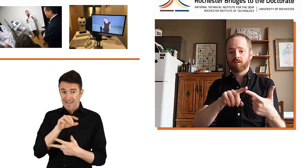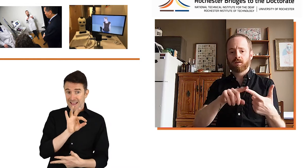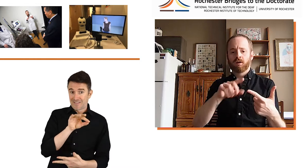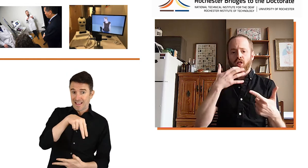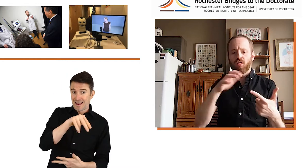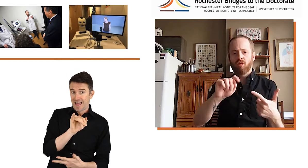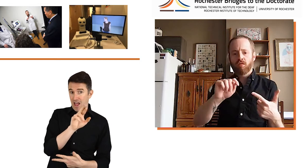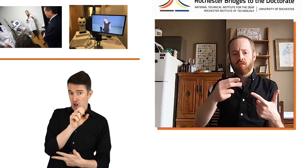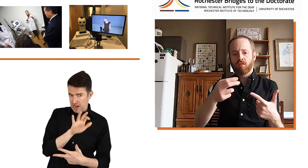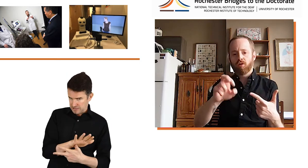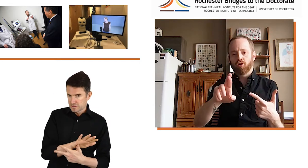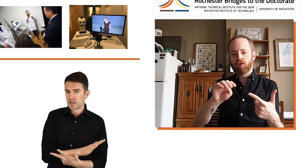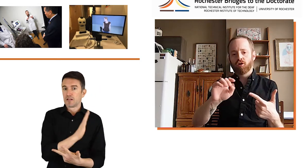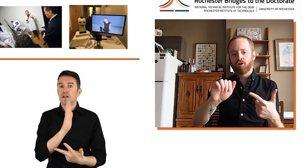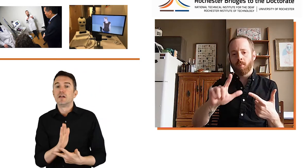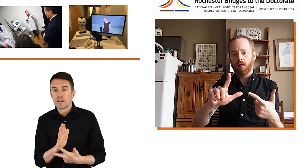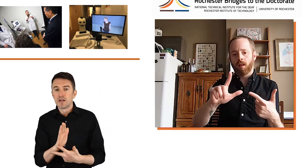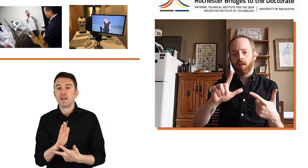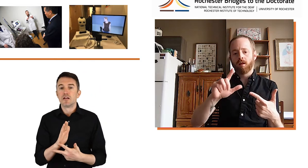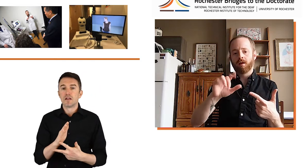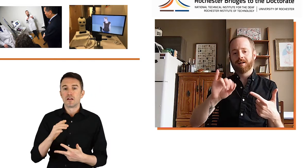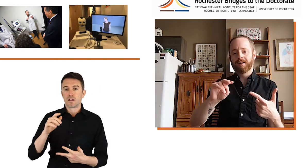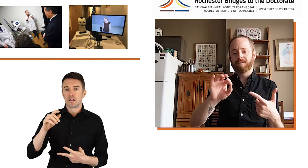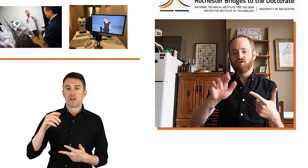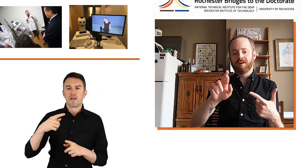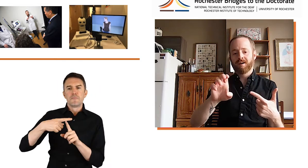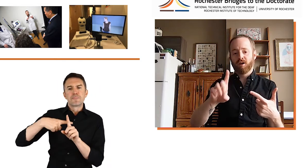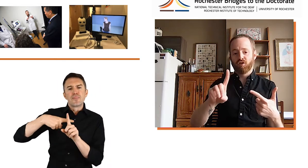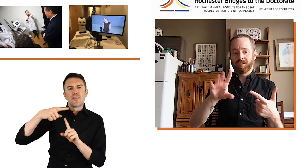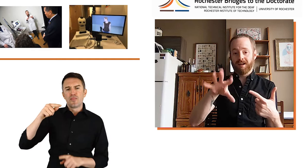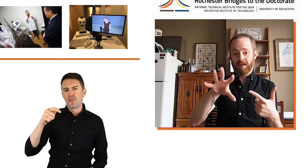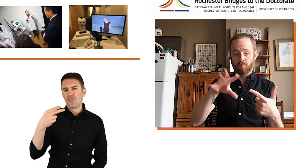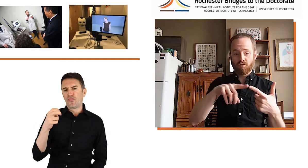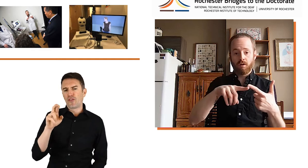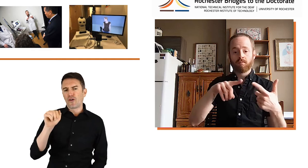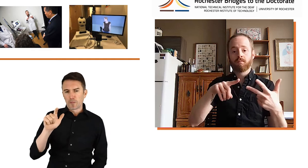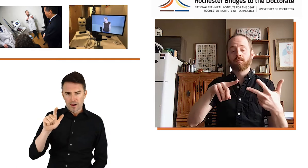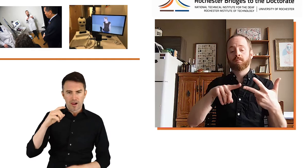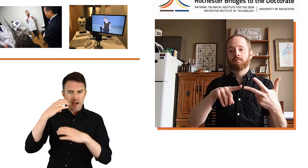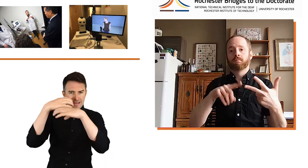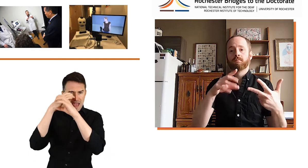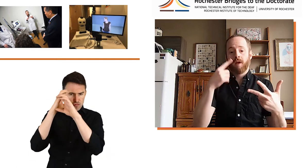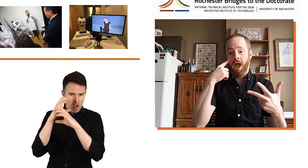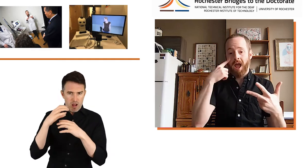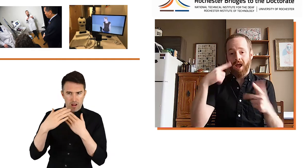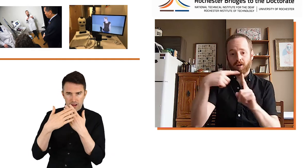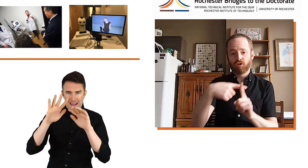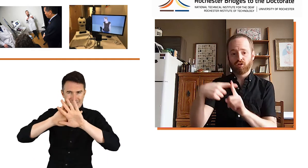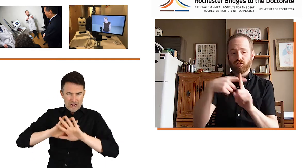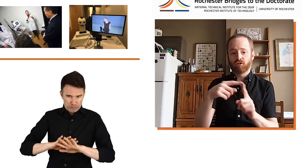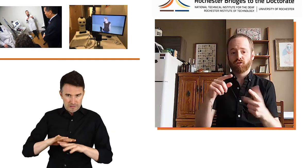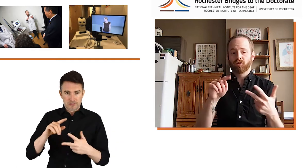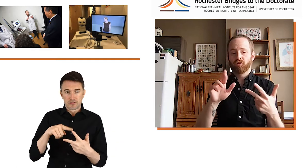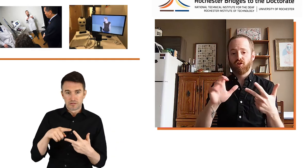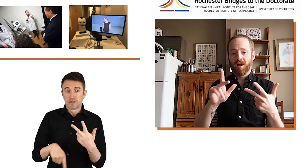system, along with thermal infrared cameras, in addition to